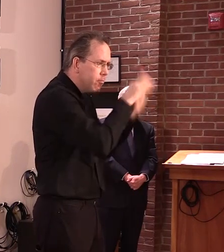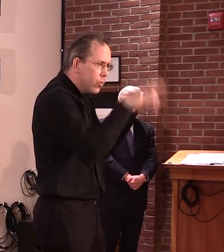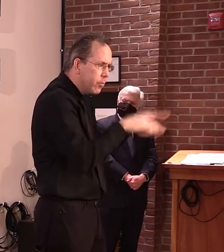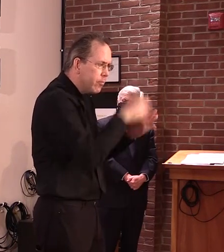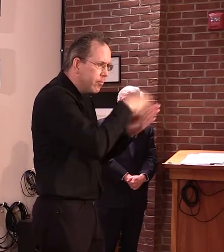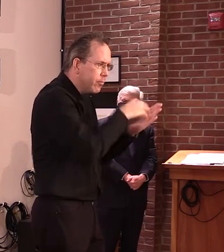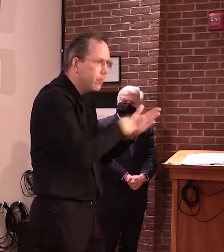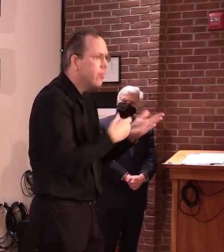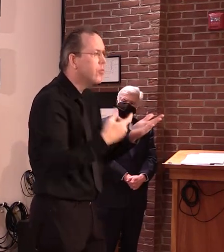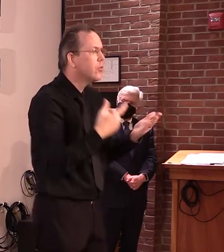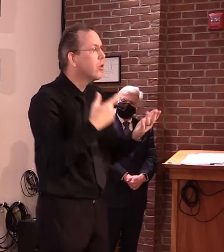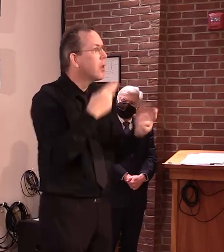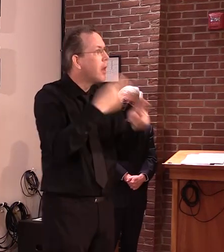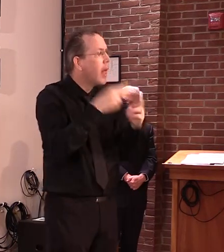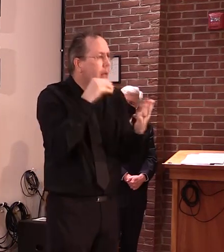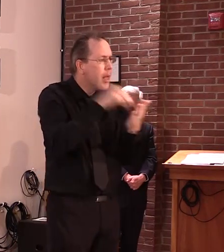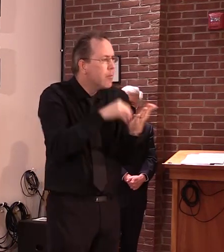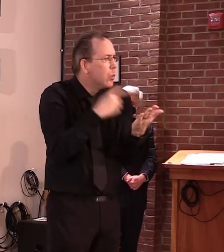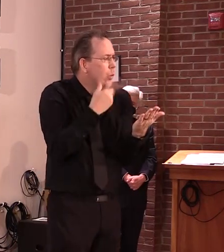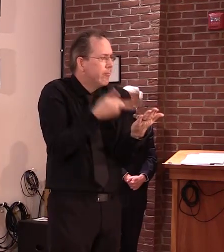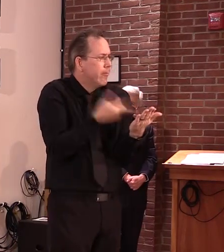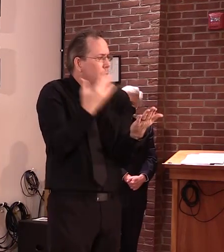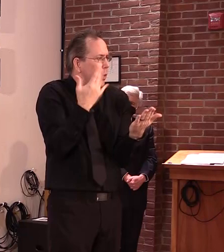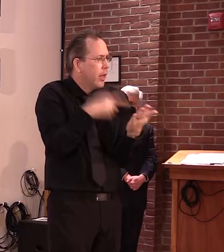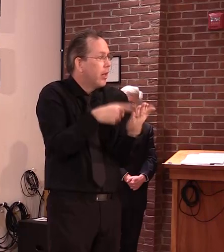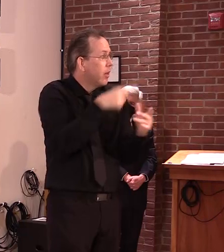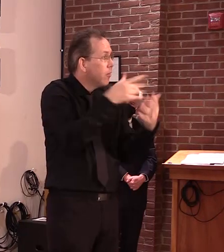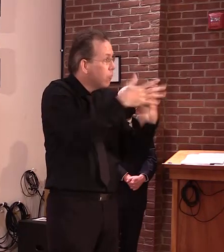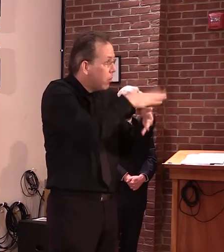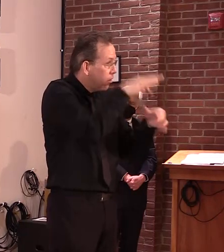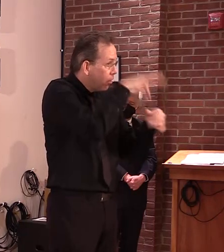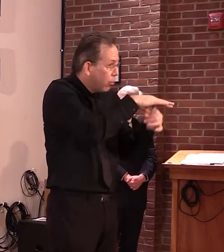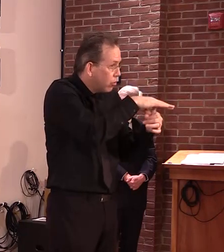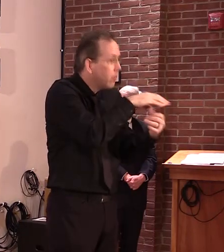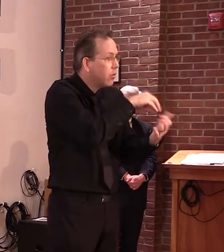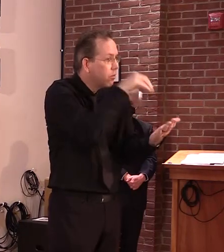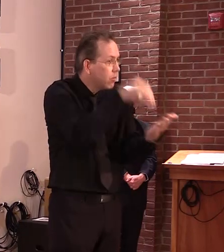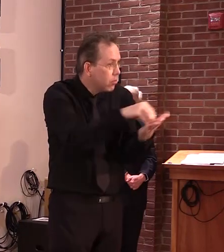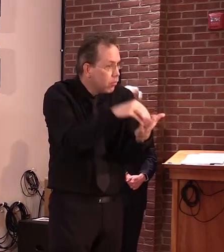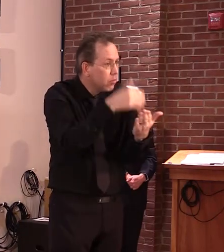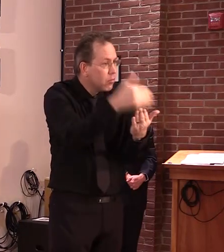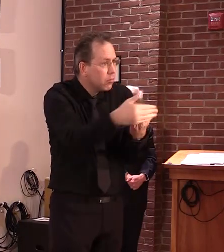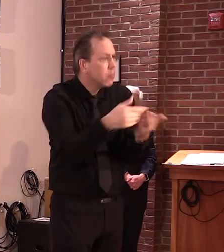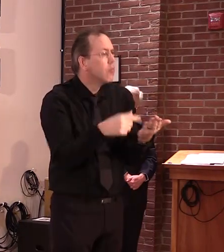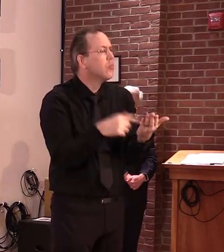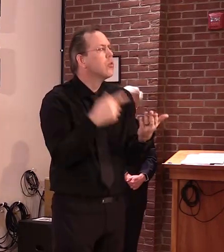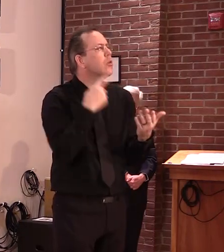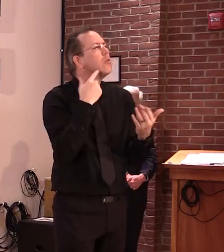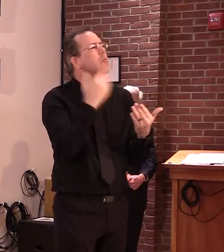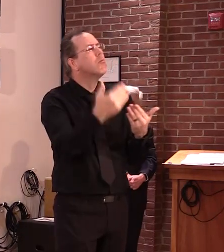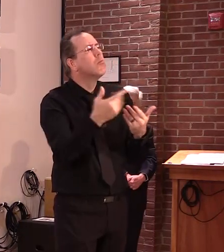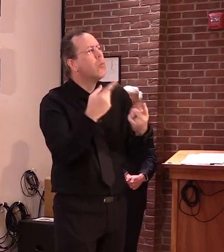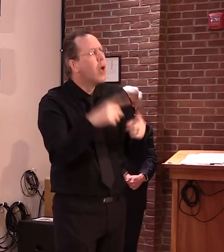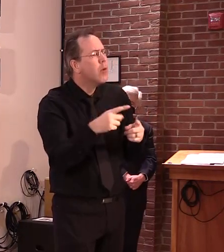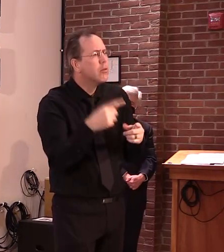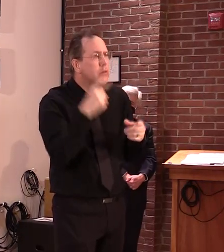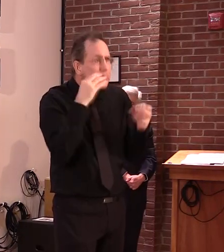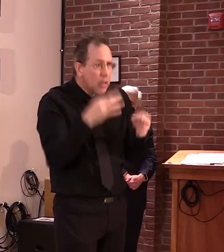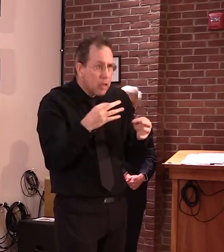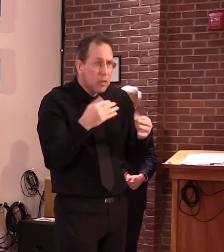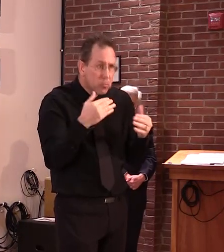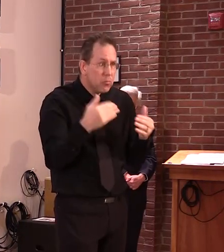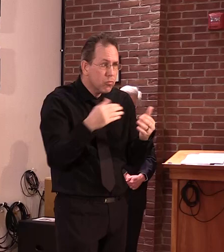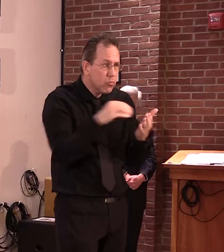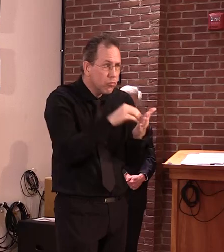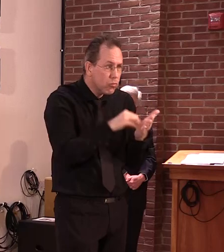I'm just saying at that point, we can determine whether to continue down this path as we started with this plan in